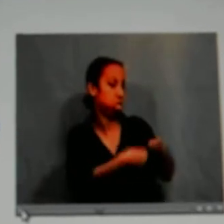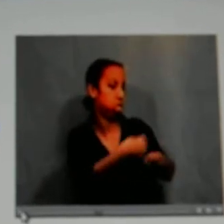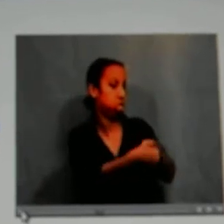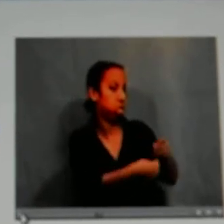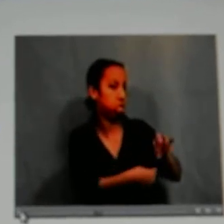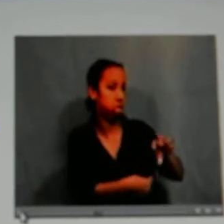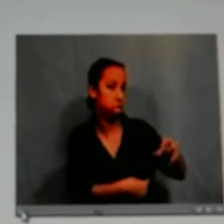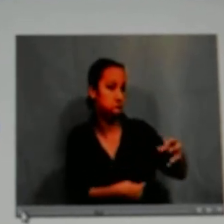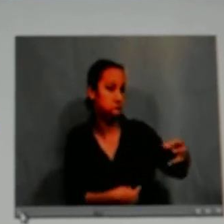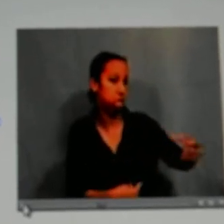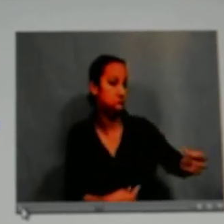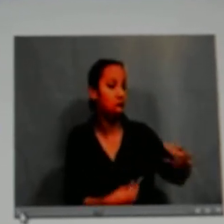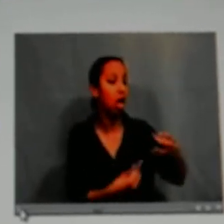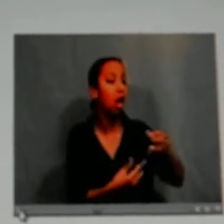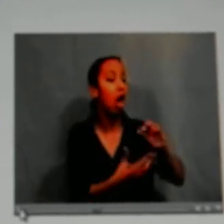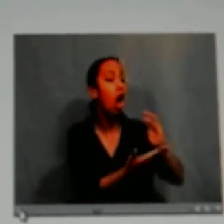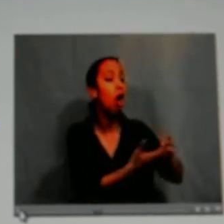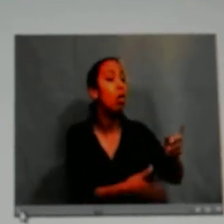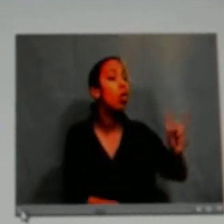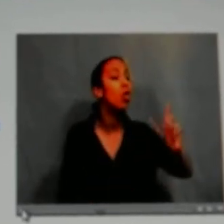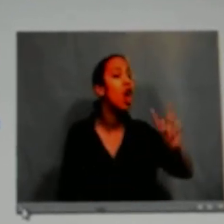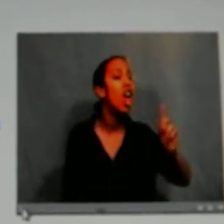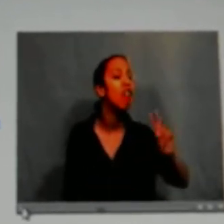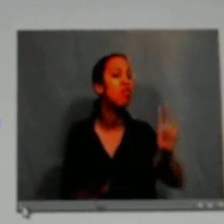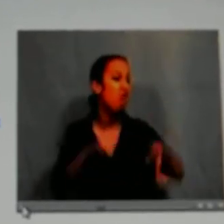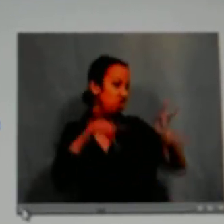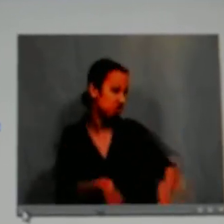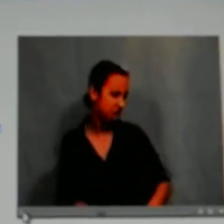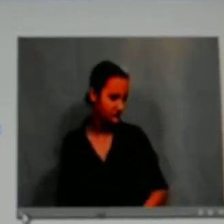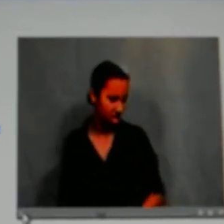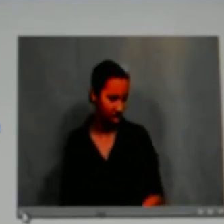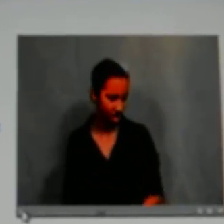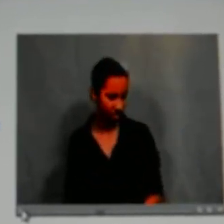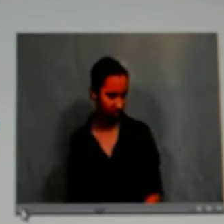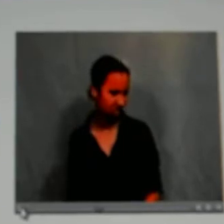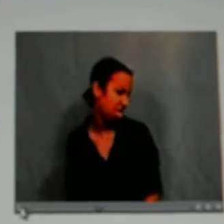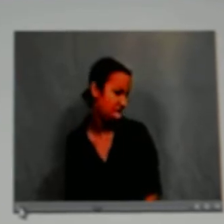hoped that his top scoop fell off into the ground and he couldn't eat it.